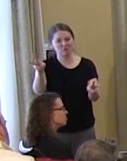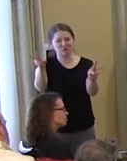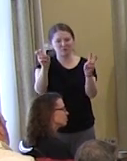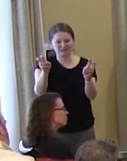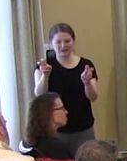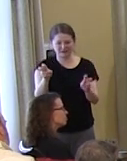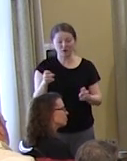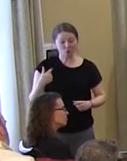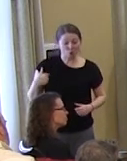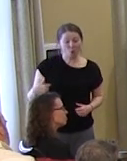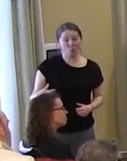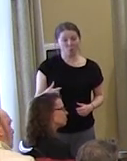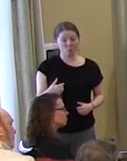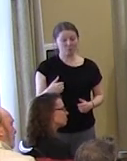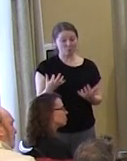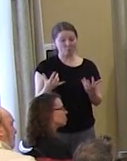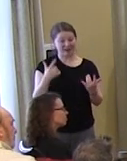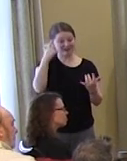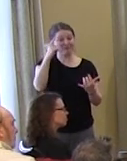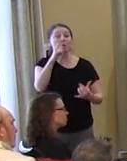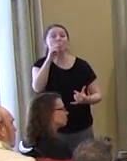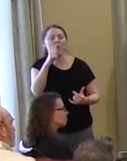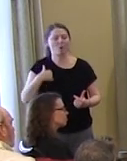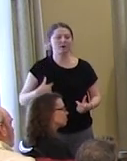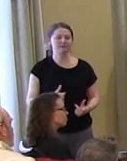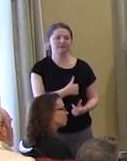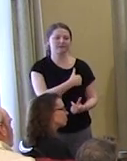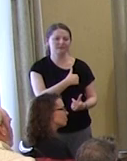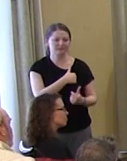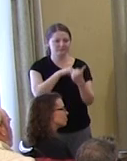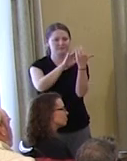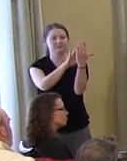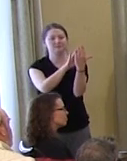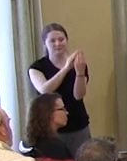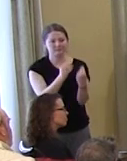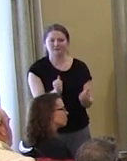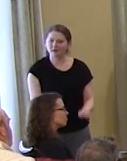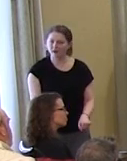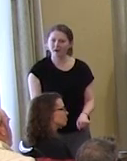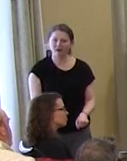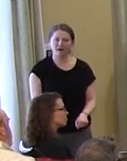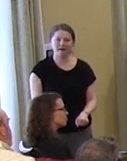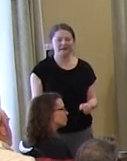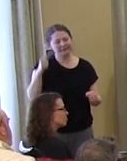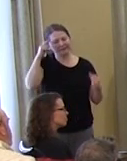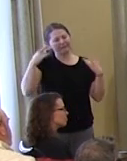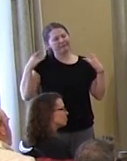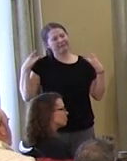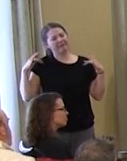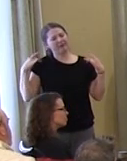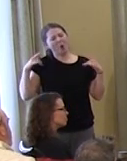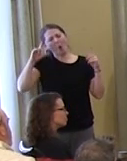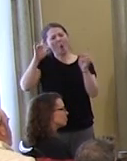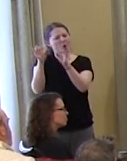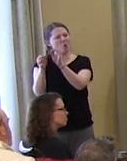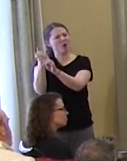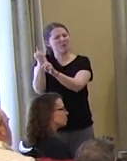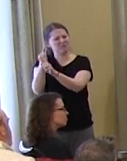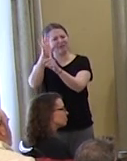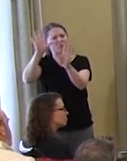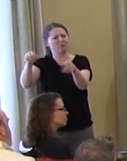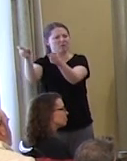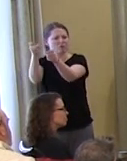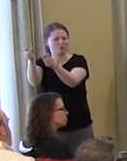And so this idea that we can't, as lawyers or as citizens, sit back and think, okay, well, the court's got this.